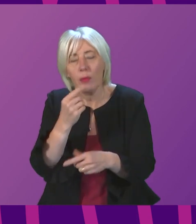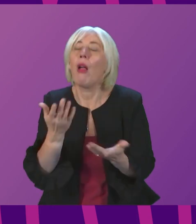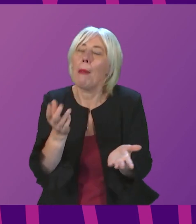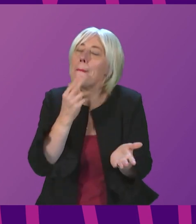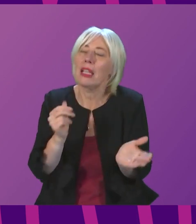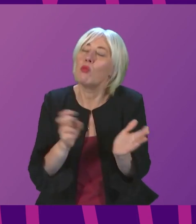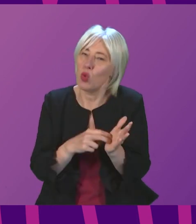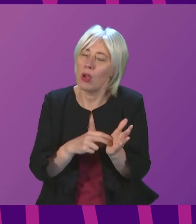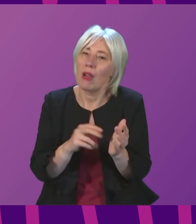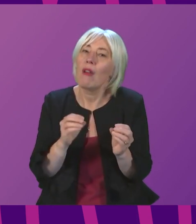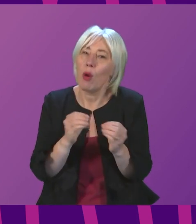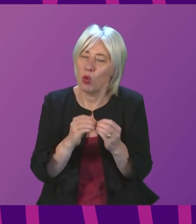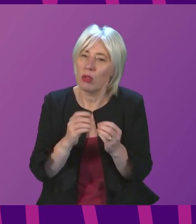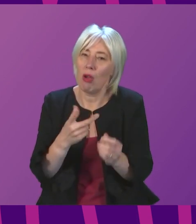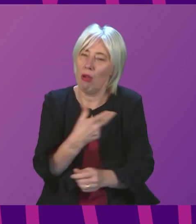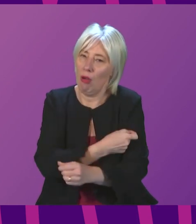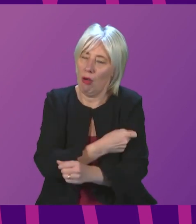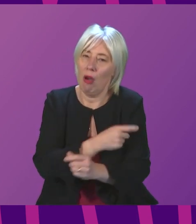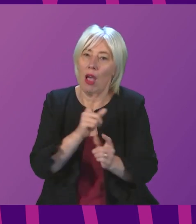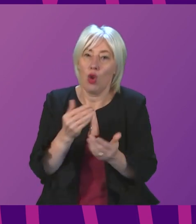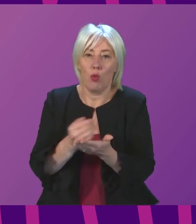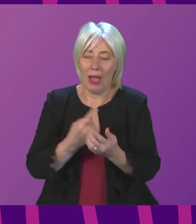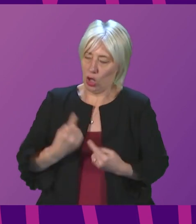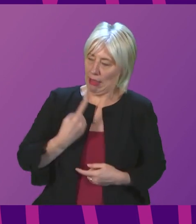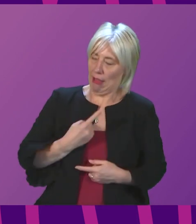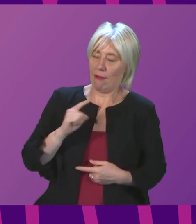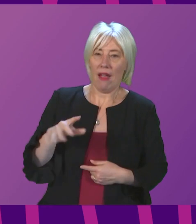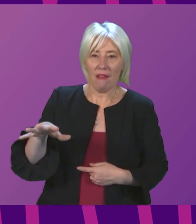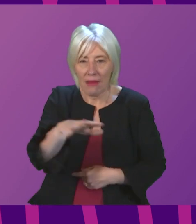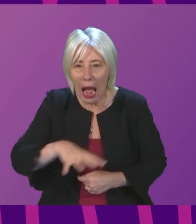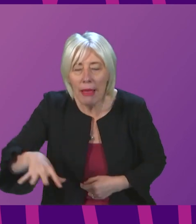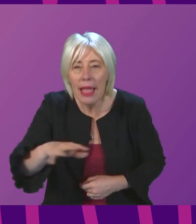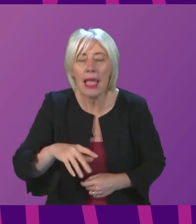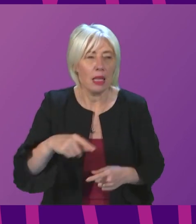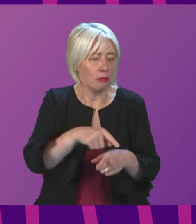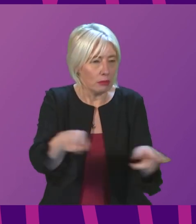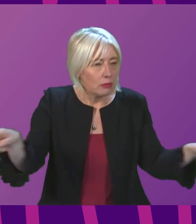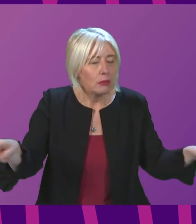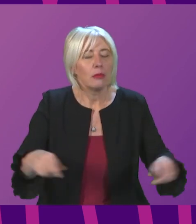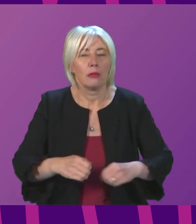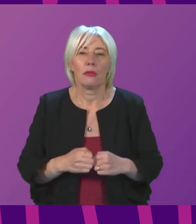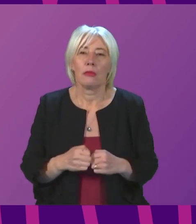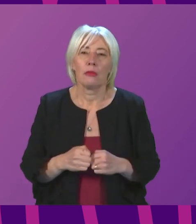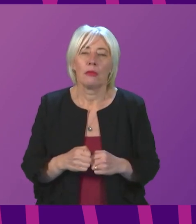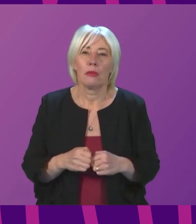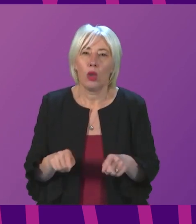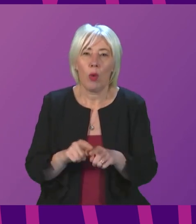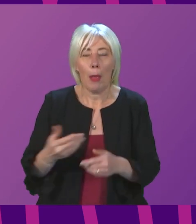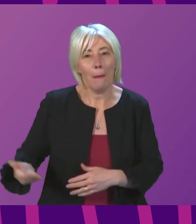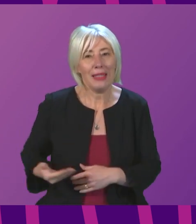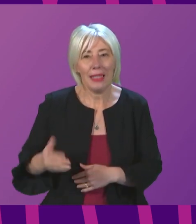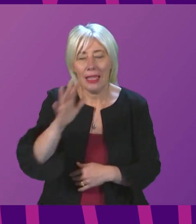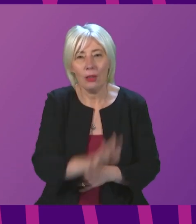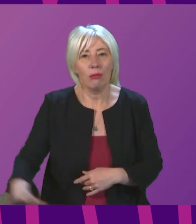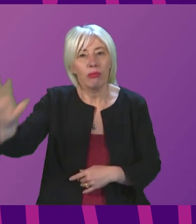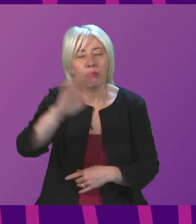booster appointment. It is about protecting yourself, your family and those round about you. Can I also say that there are businesses across the